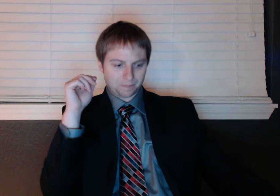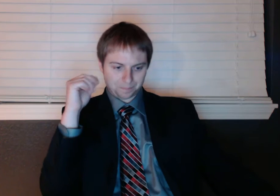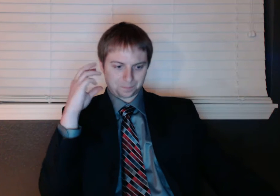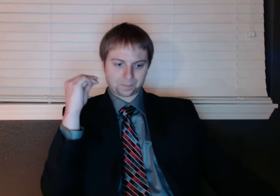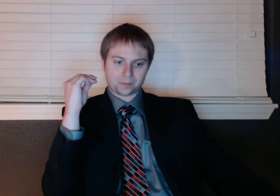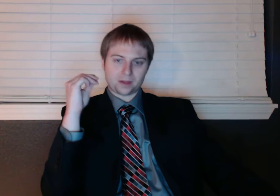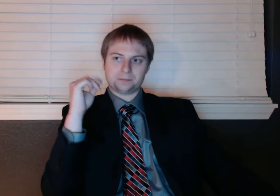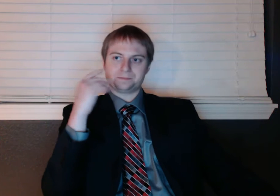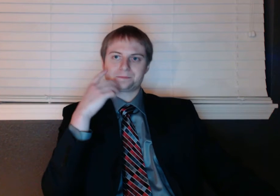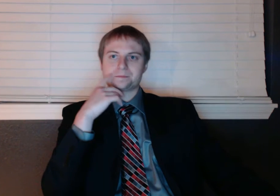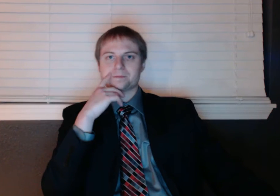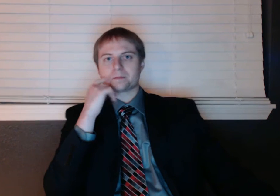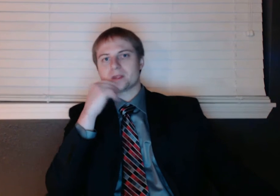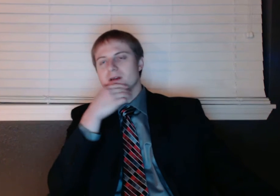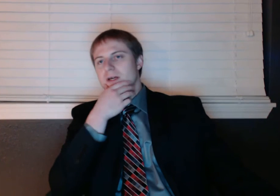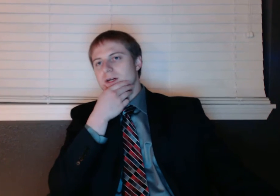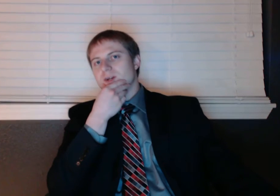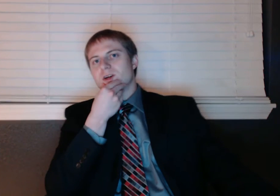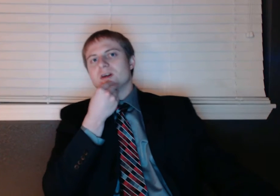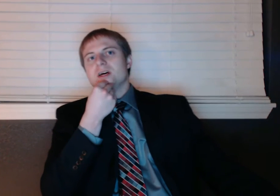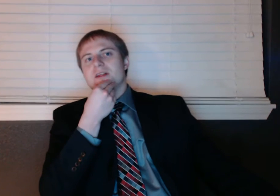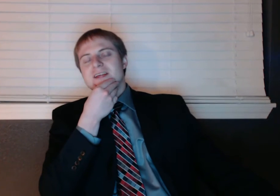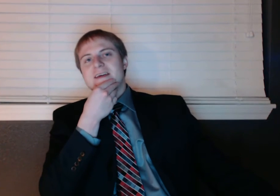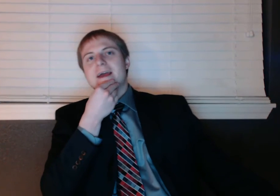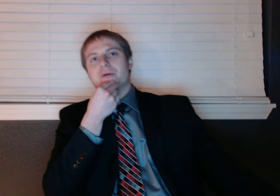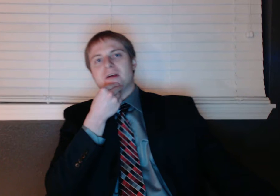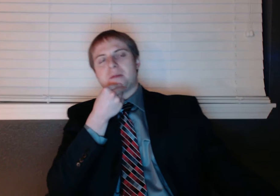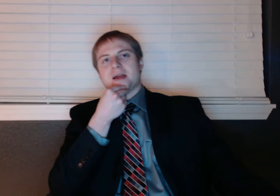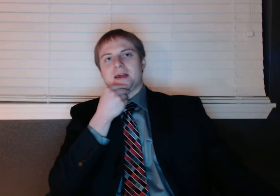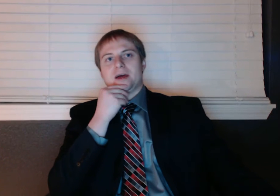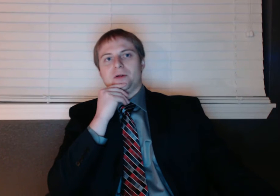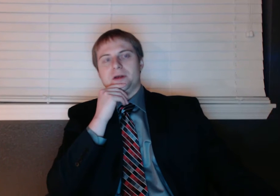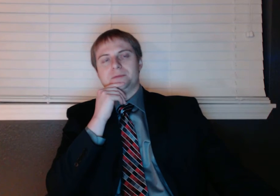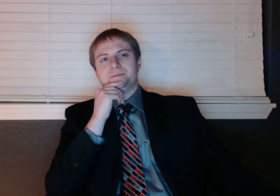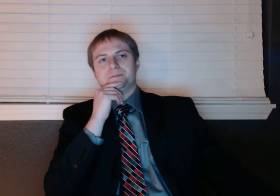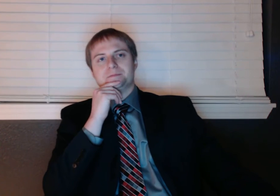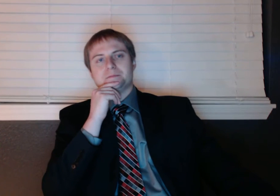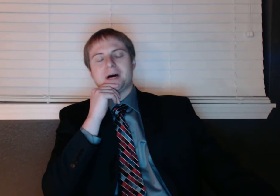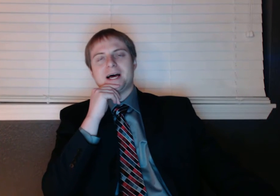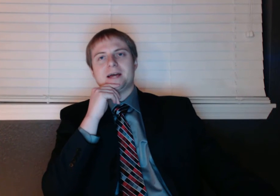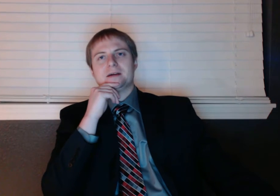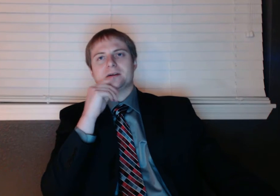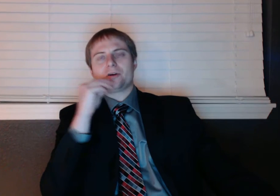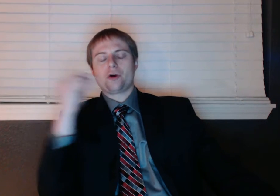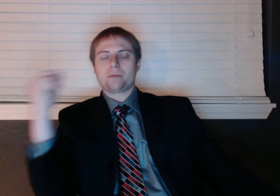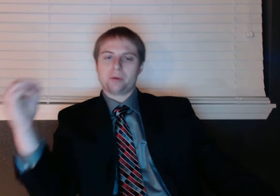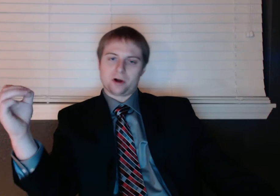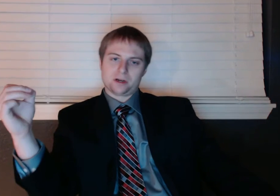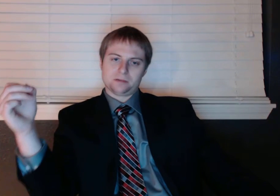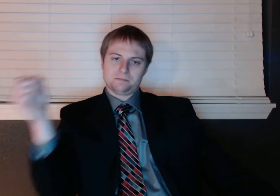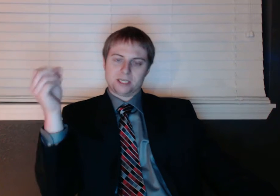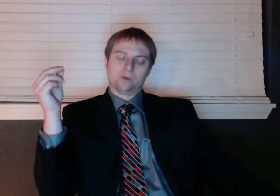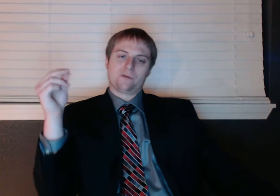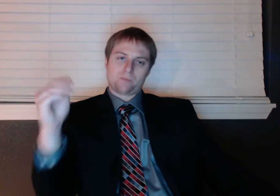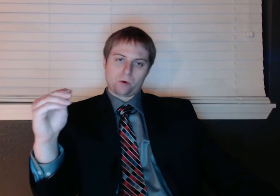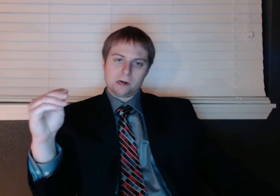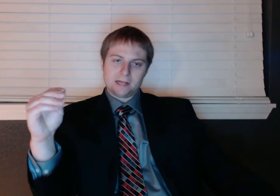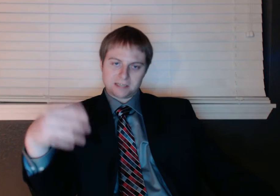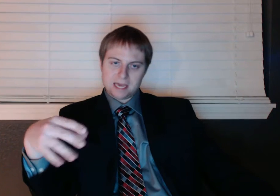integrity of Megyn Kelly by her book, Settle for More, that